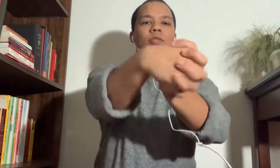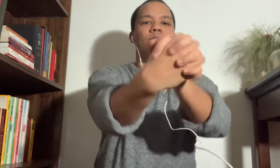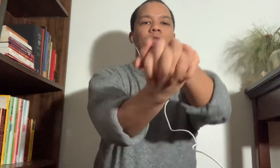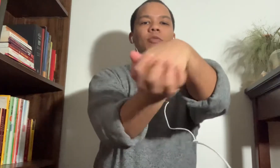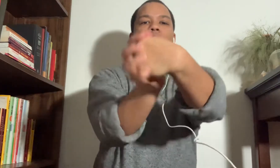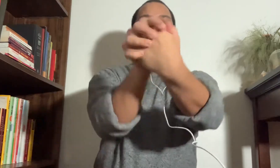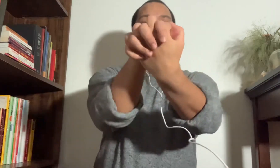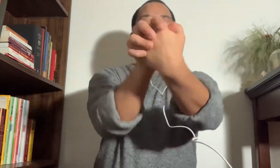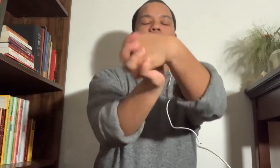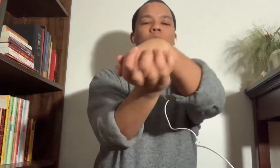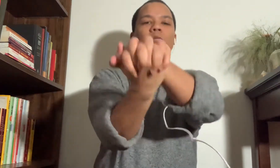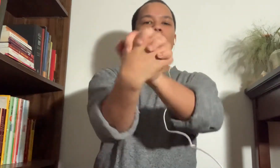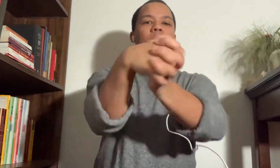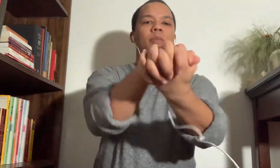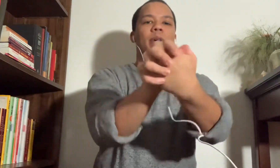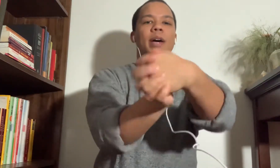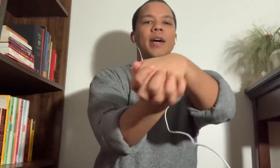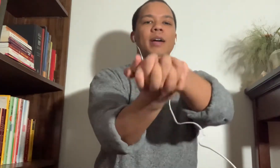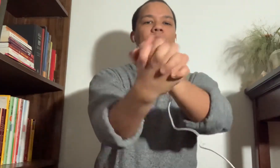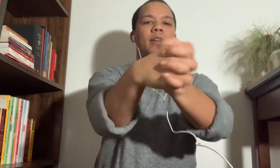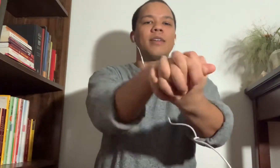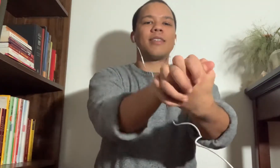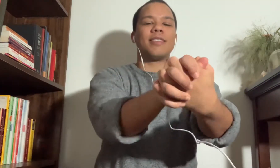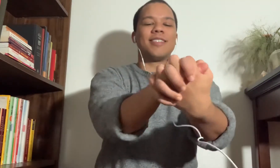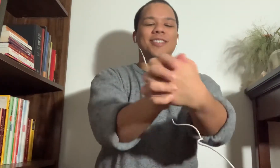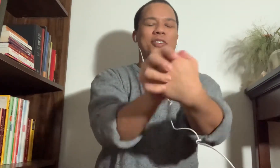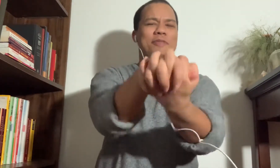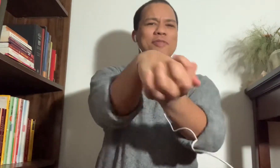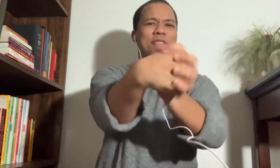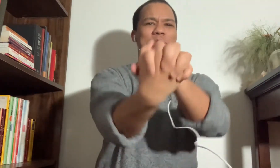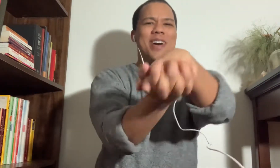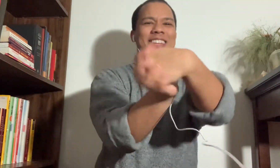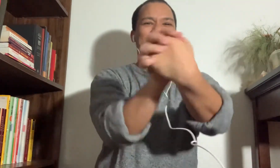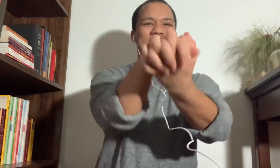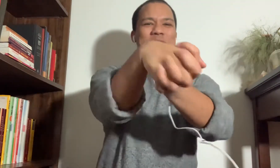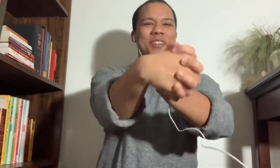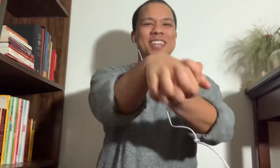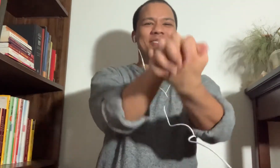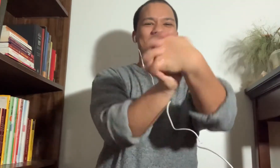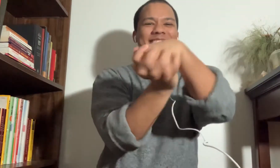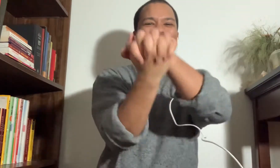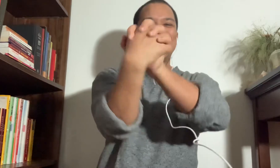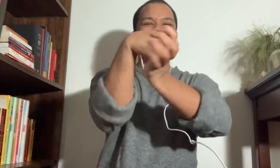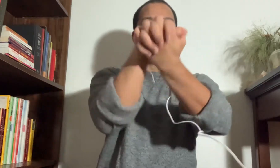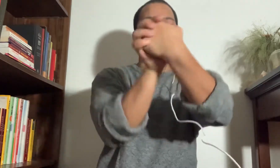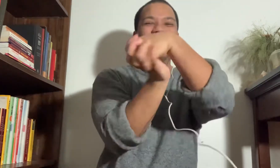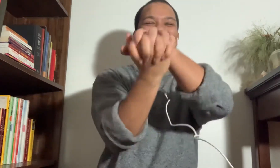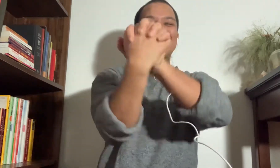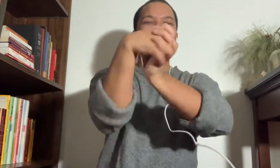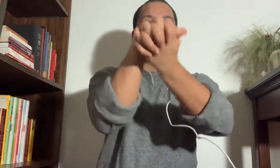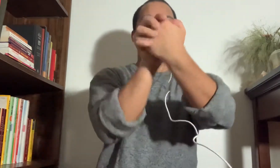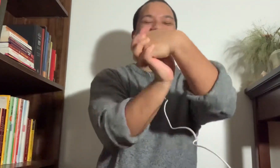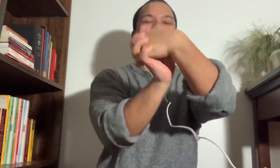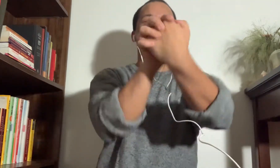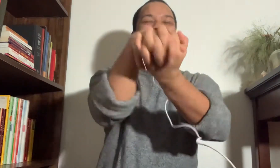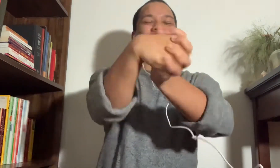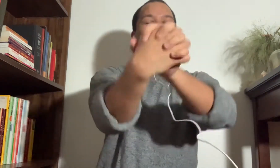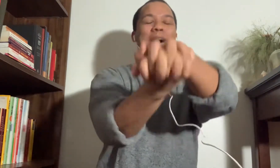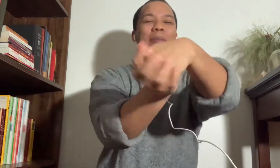forwards and back. Sorry if you hear my little creaky wrists popping